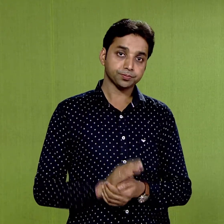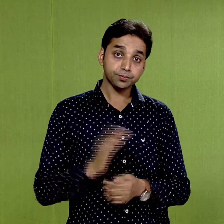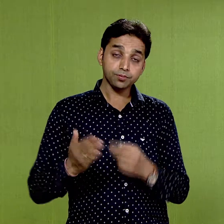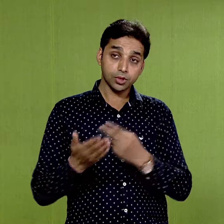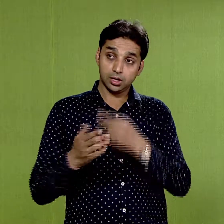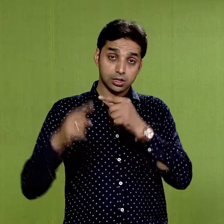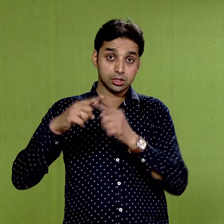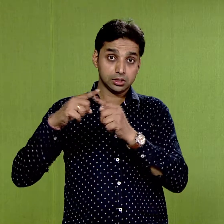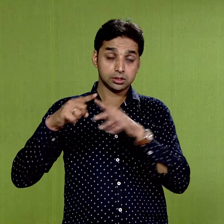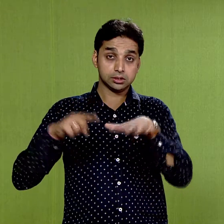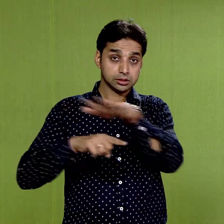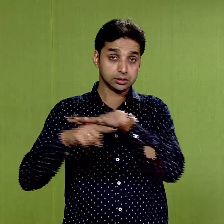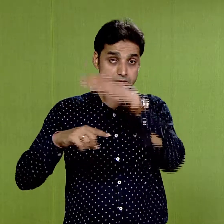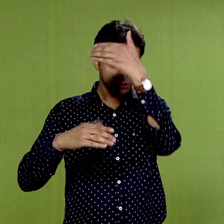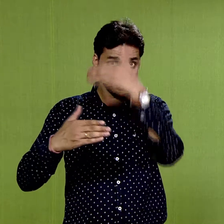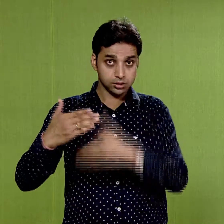and inspiration.